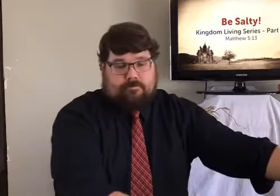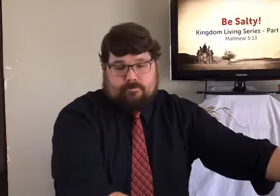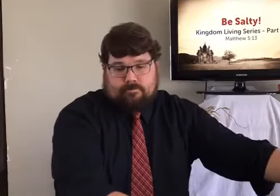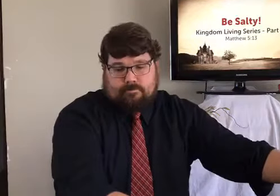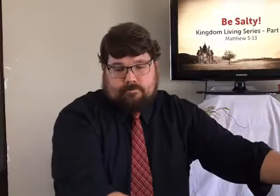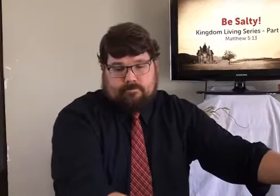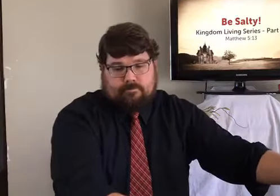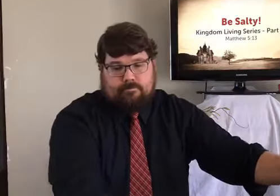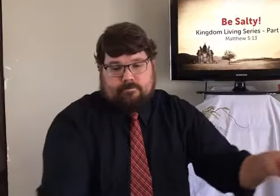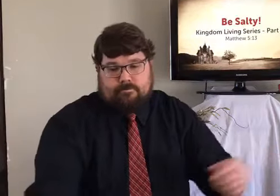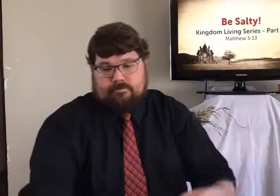Okay.